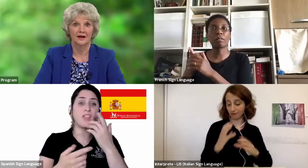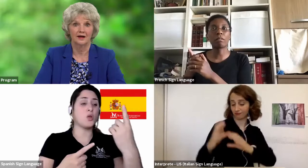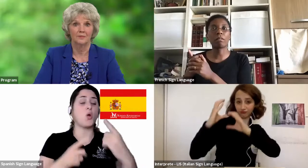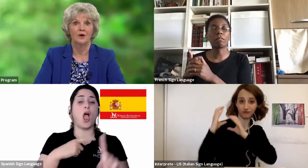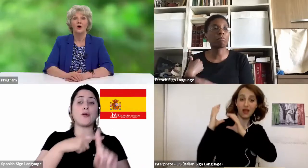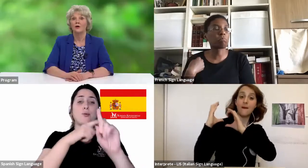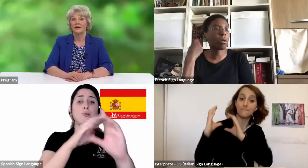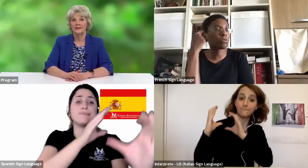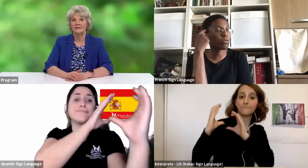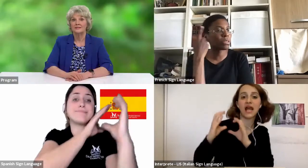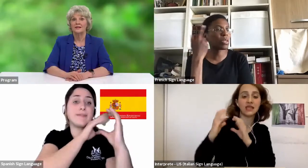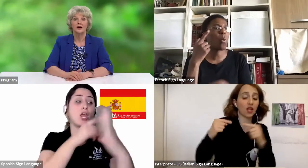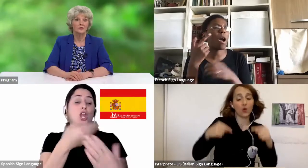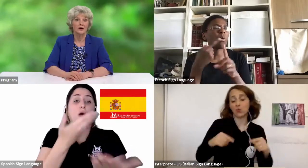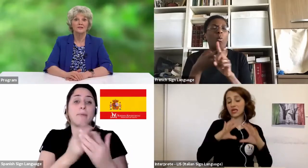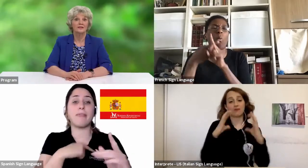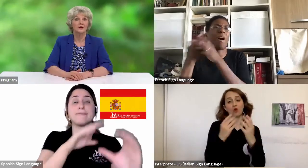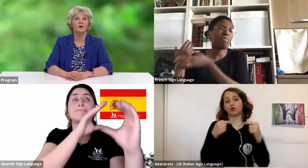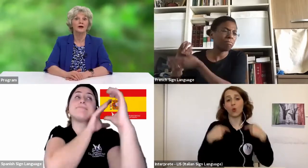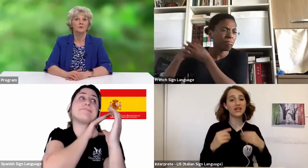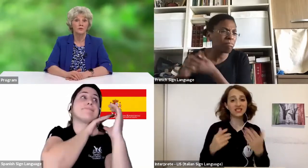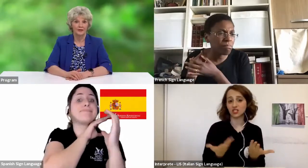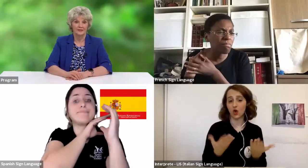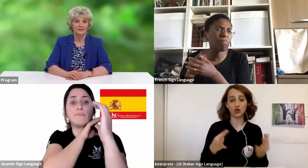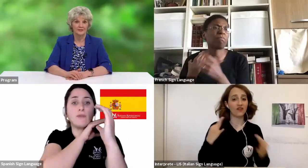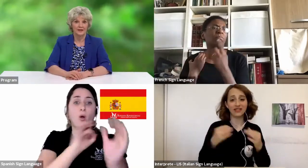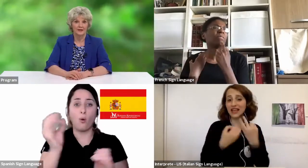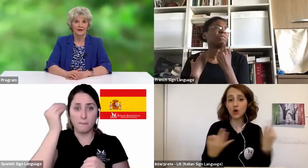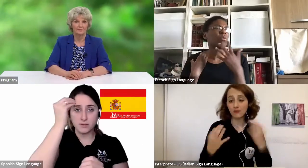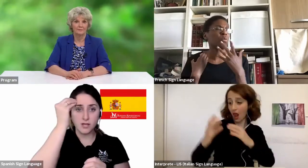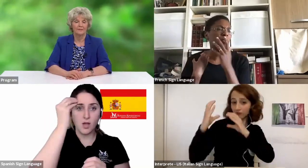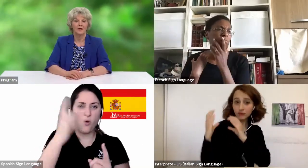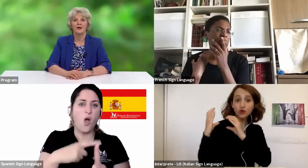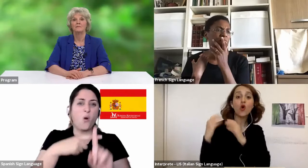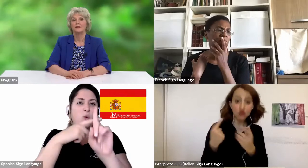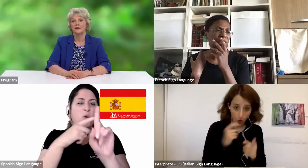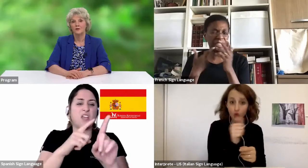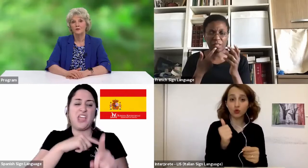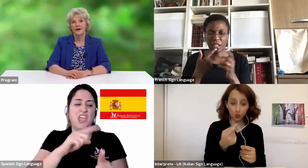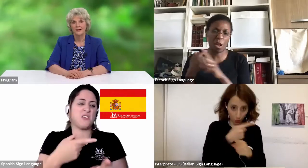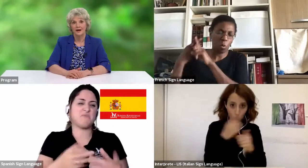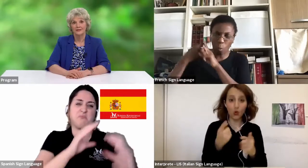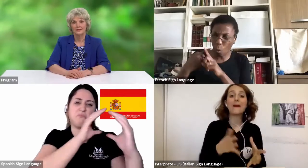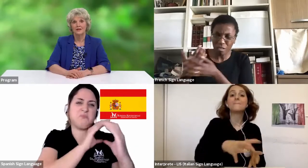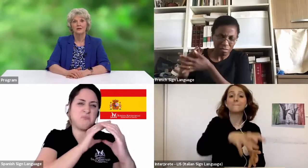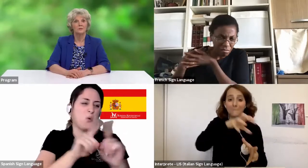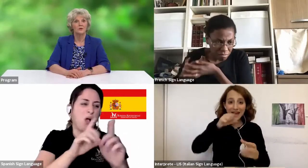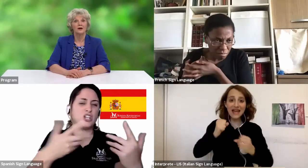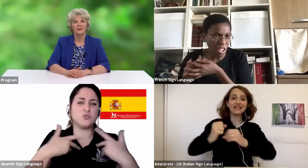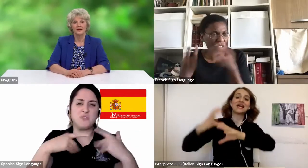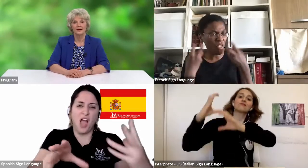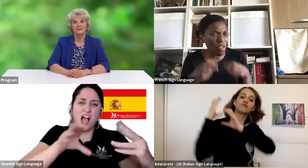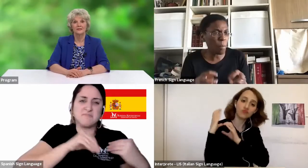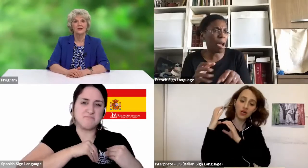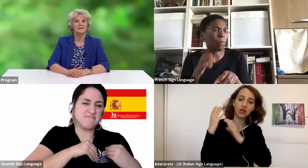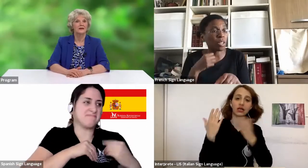to take up, or at least a cross that they were unwilling to take up. But the older I got, the more